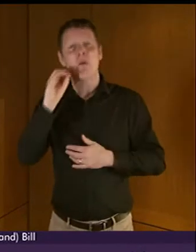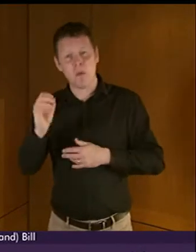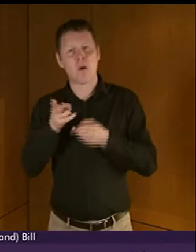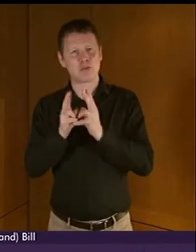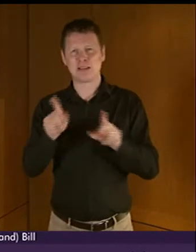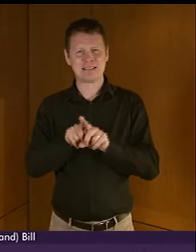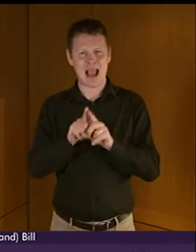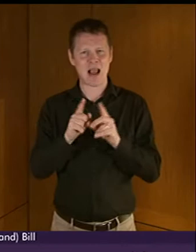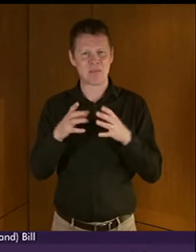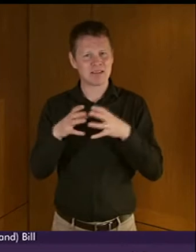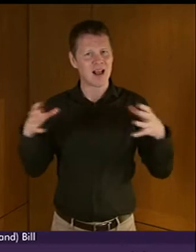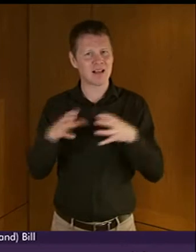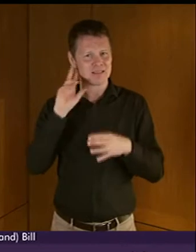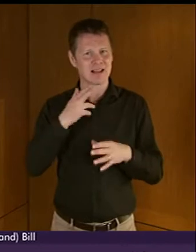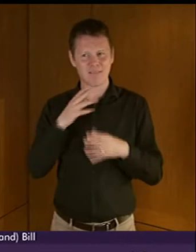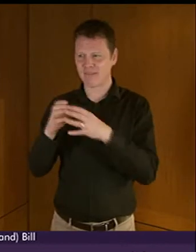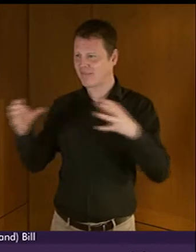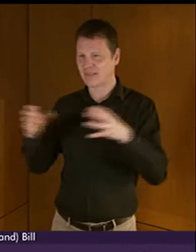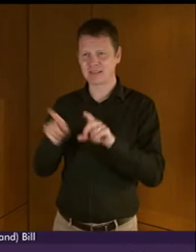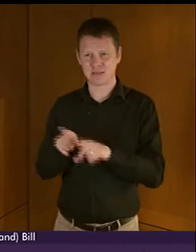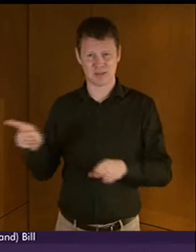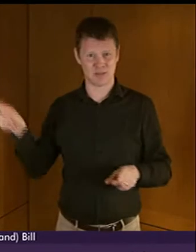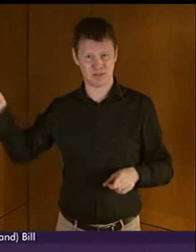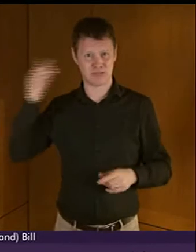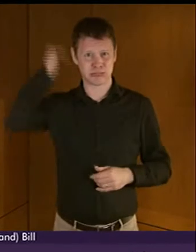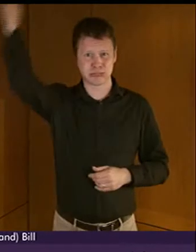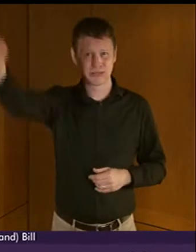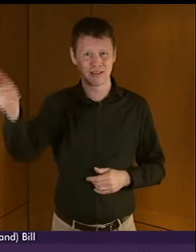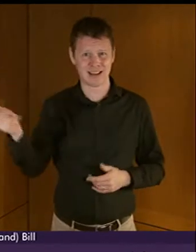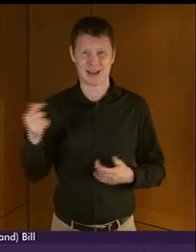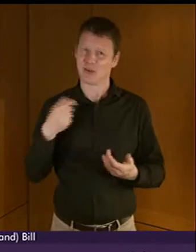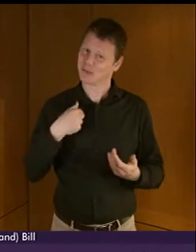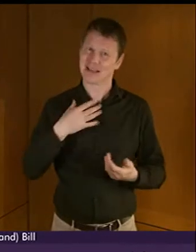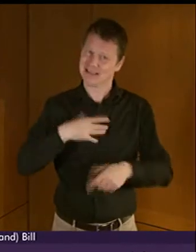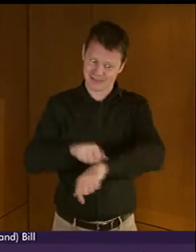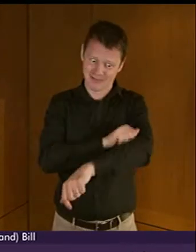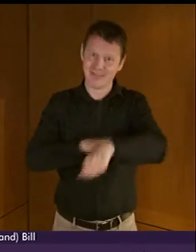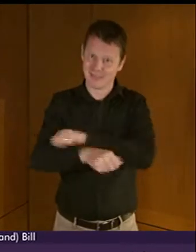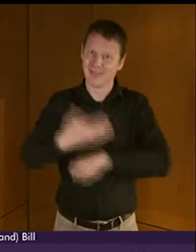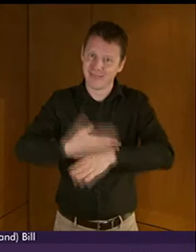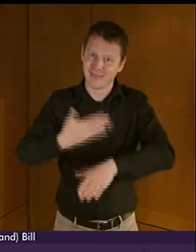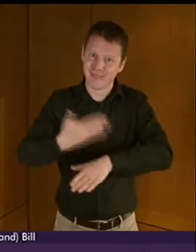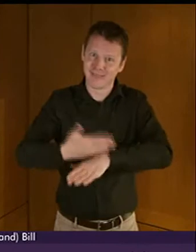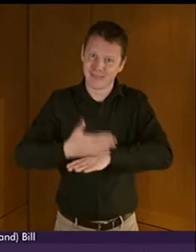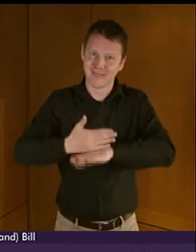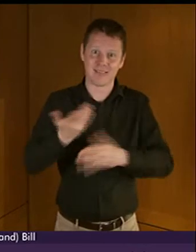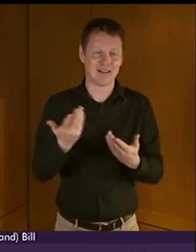there's clearly a long way for us to go. So I wonder if the Minister can give an indication if we've got more interpreters now than we had. Has there